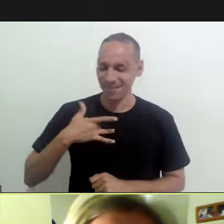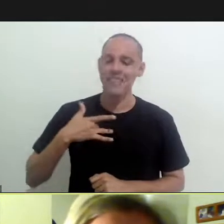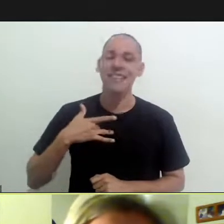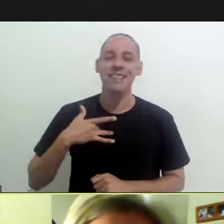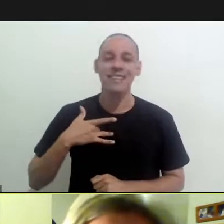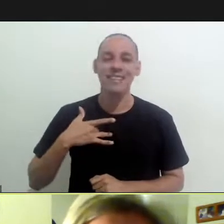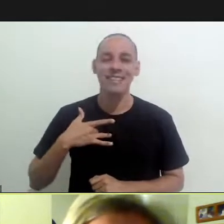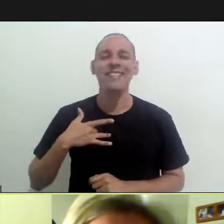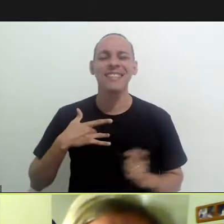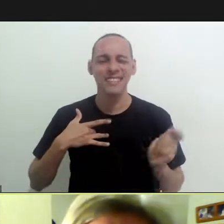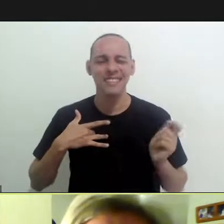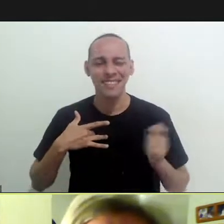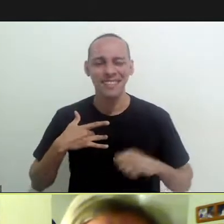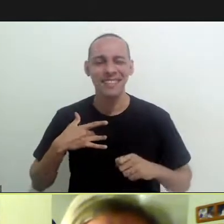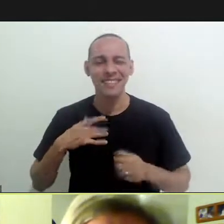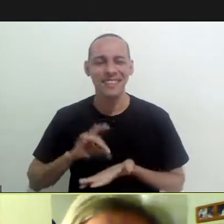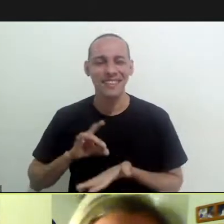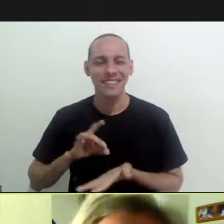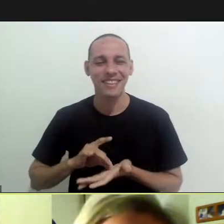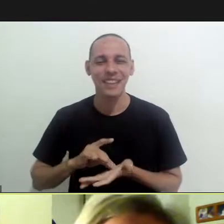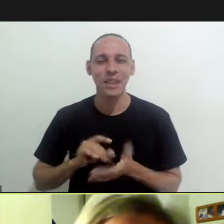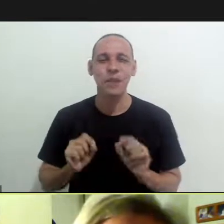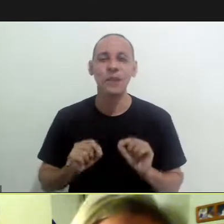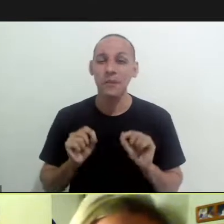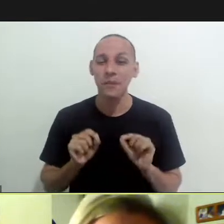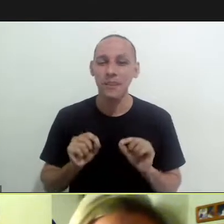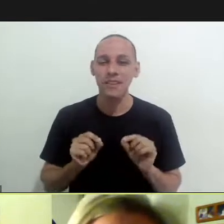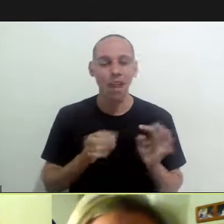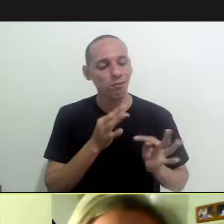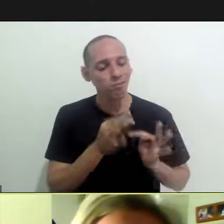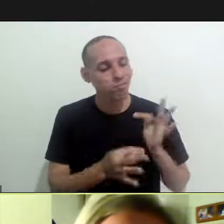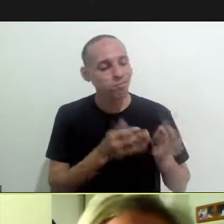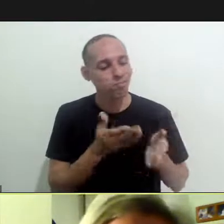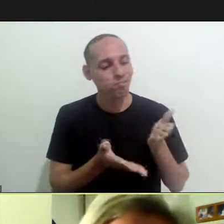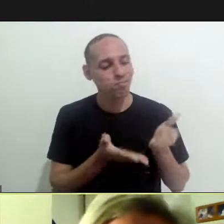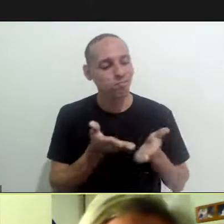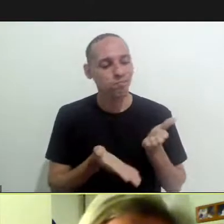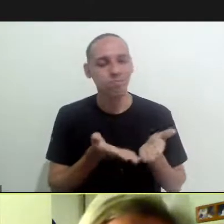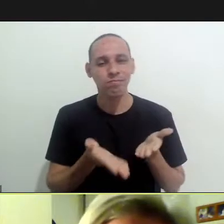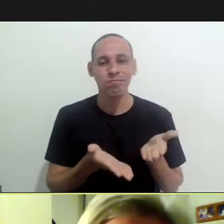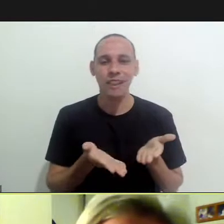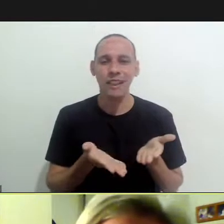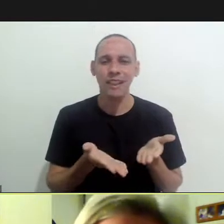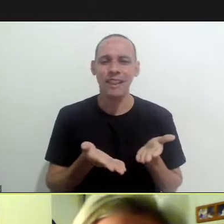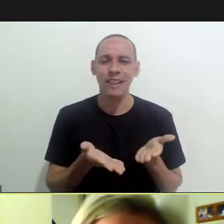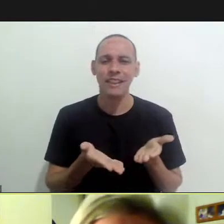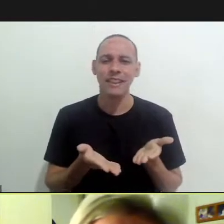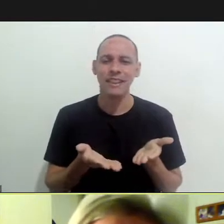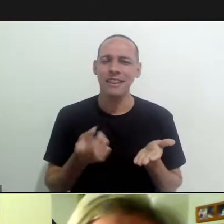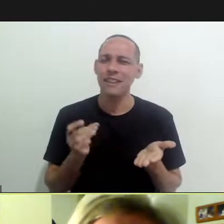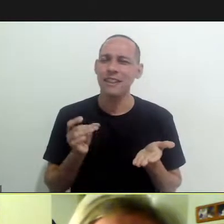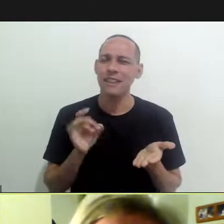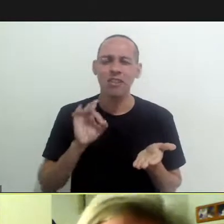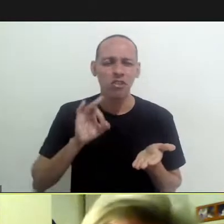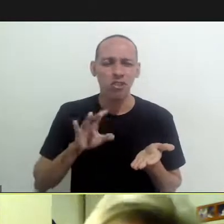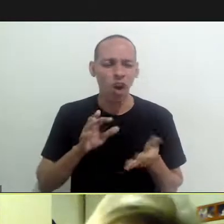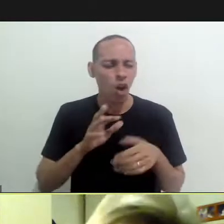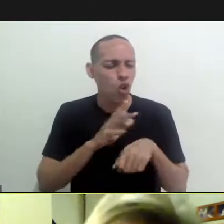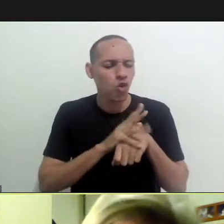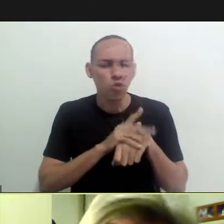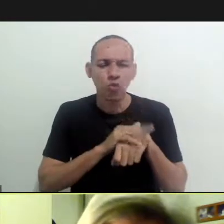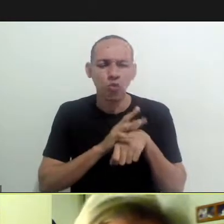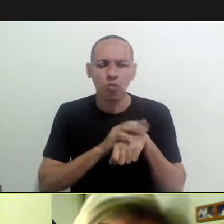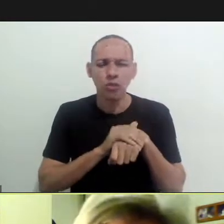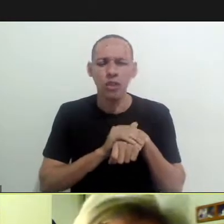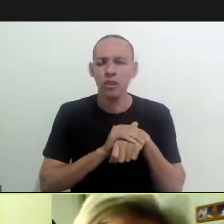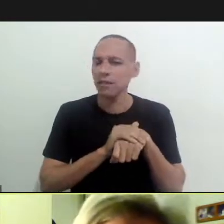a health which truly allows us to treat the individual not only